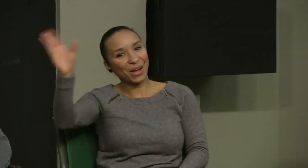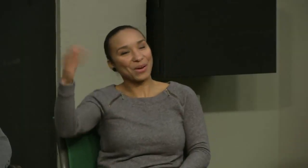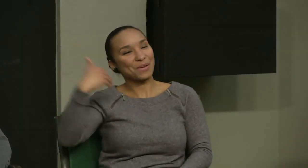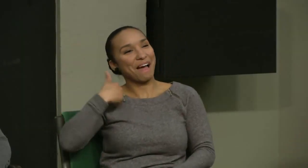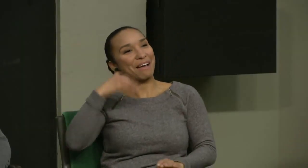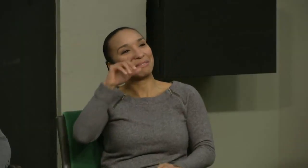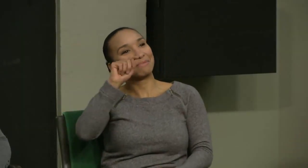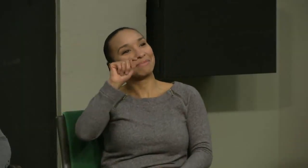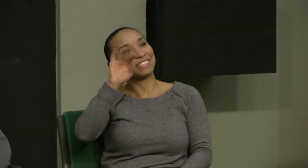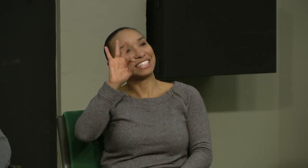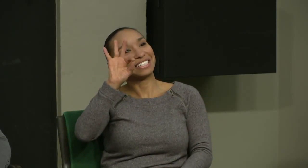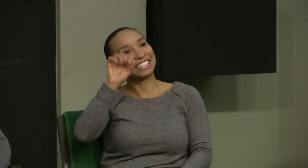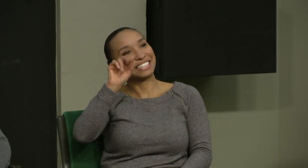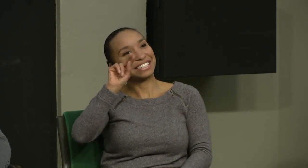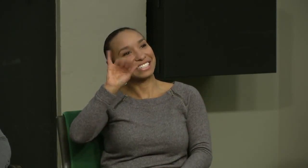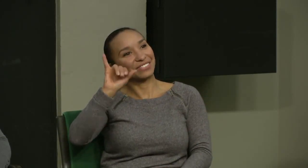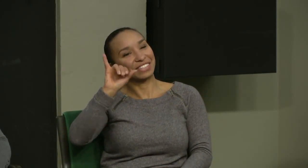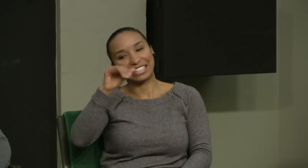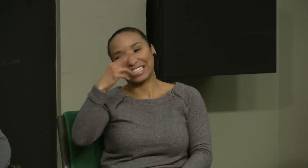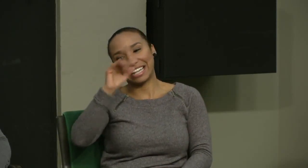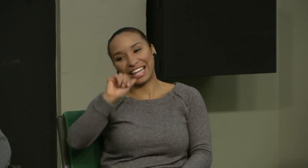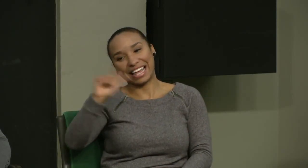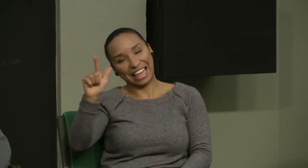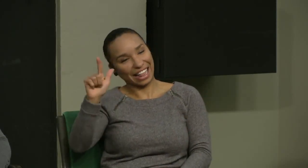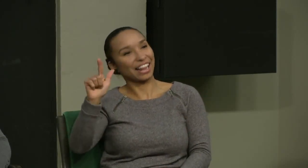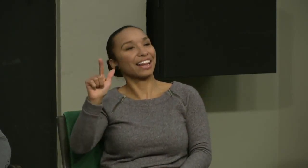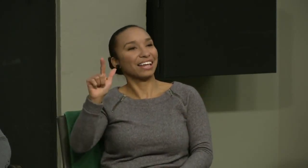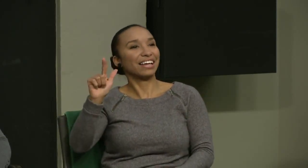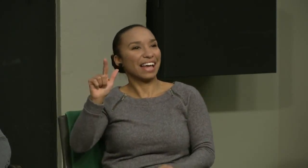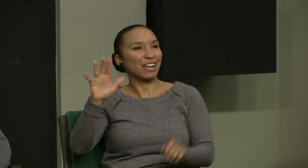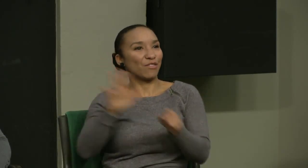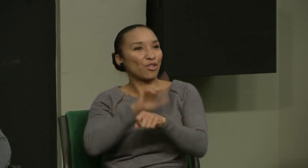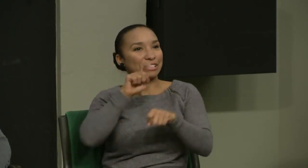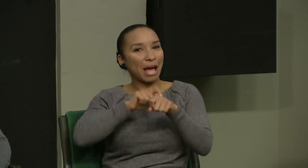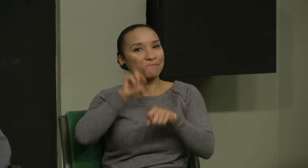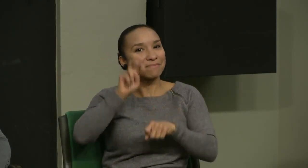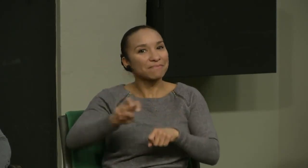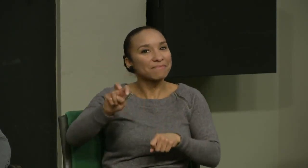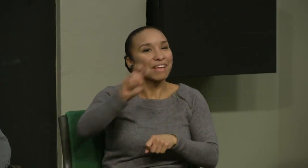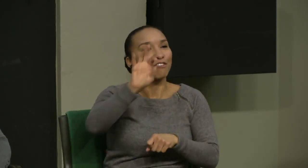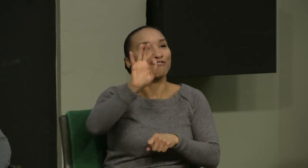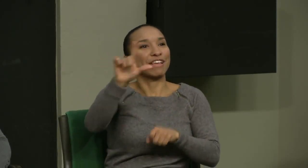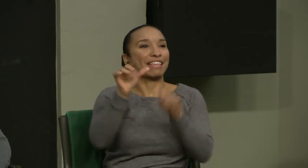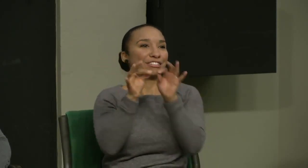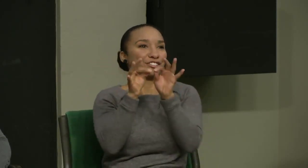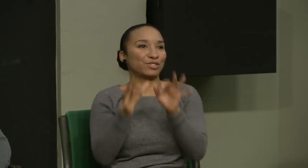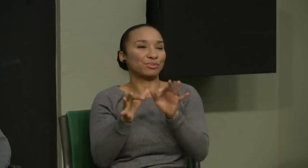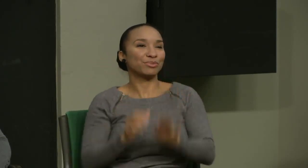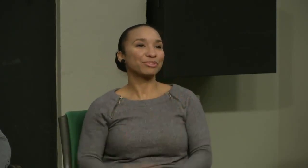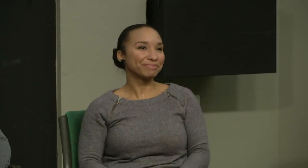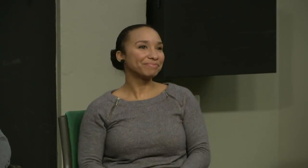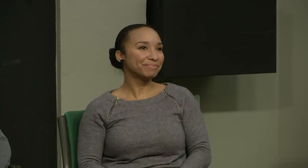Hello. Hello. I'm Tiffany Hill, and I work as a full-time freelance interpreter.